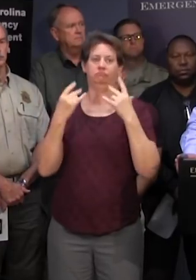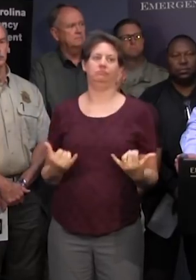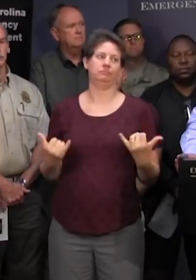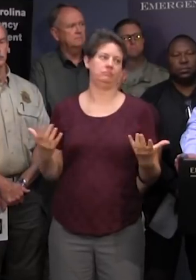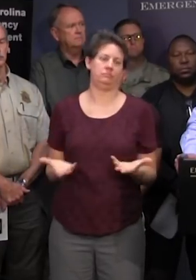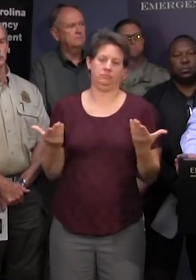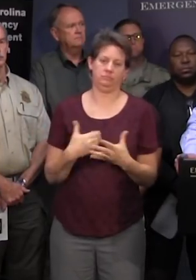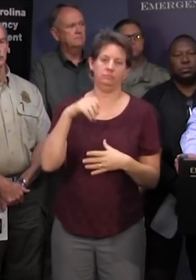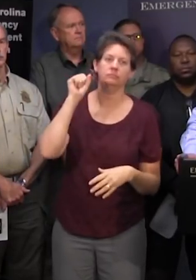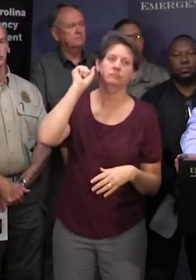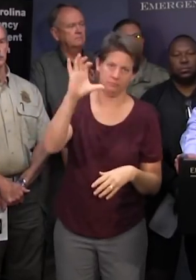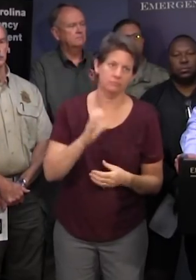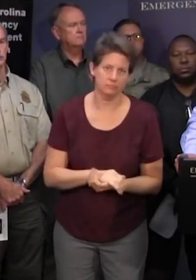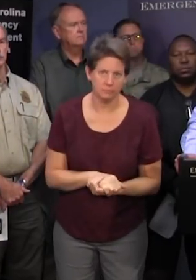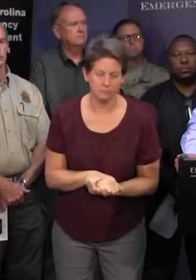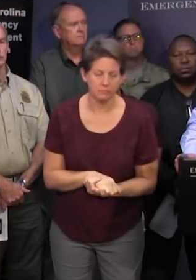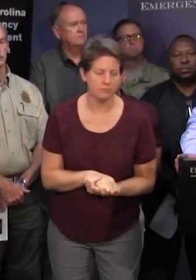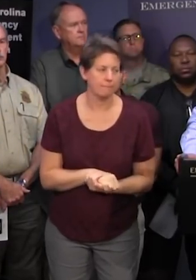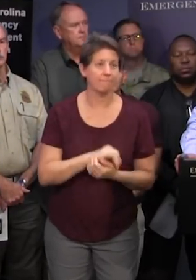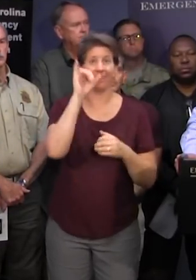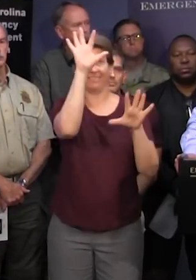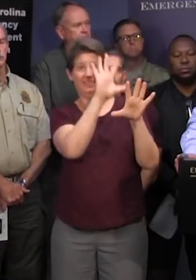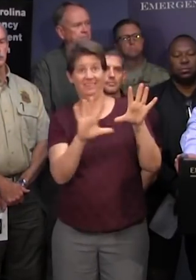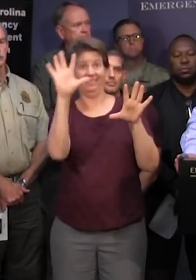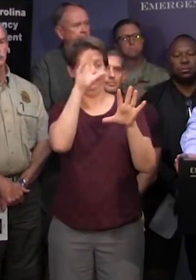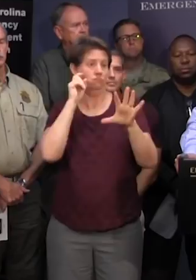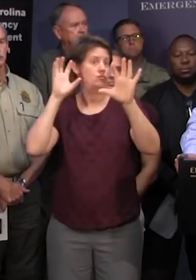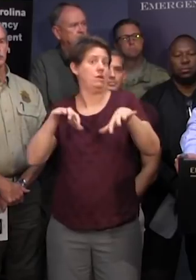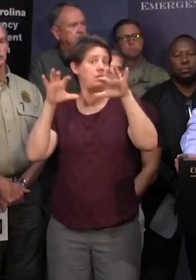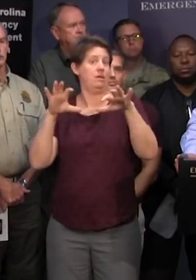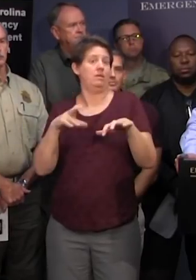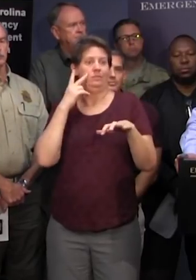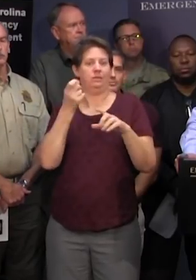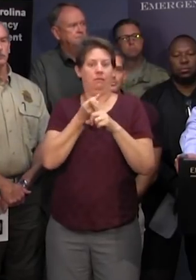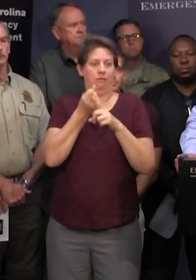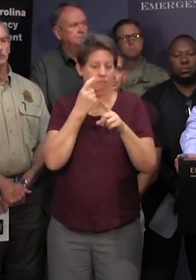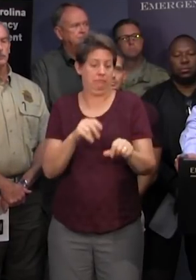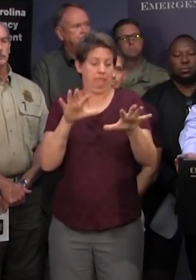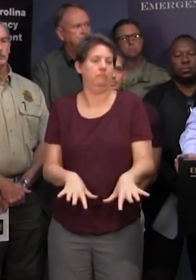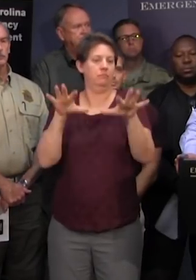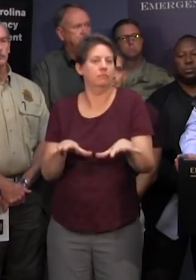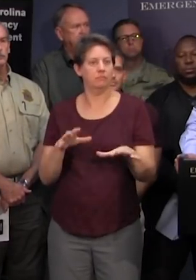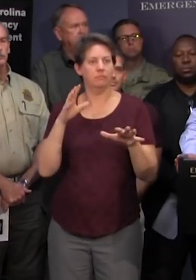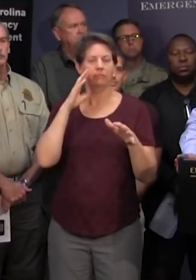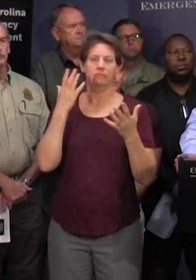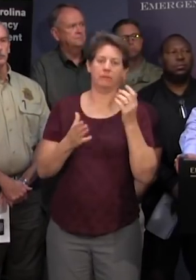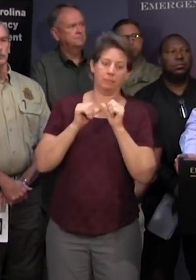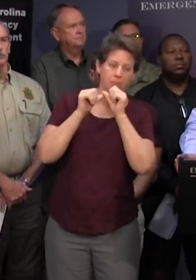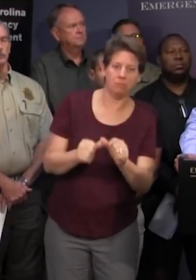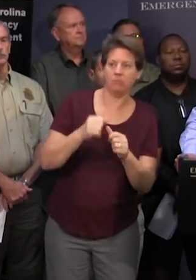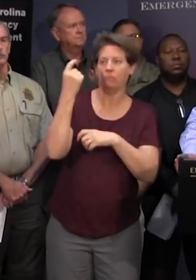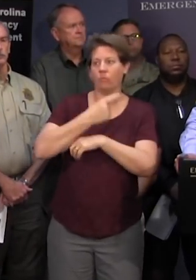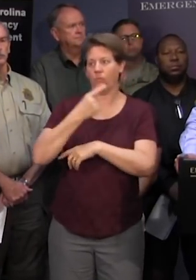south carolina in these areas i mentioned areas of great rainfall and they'll come in and they will go they might stay a day the